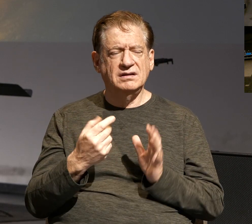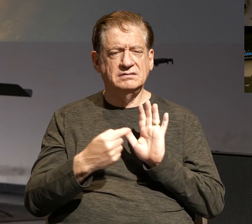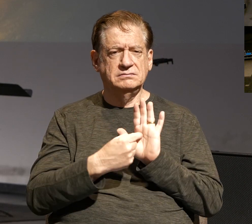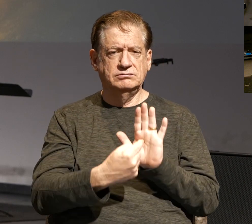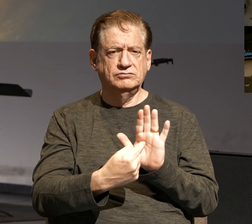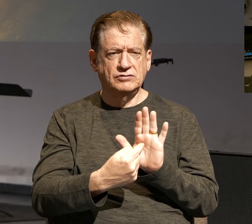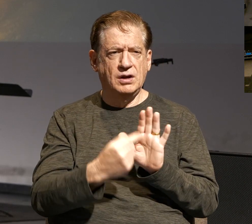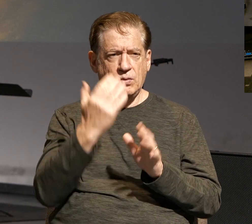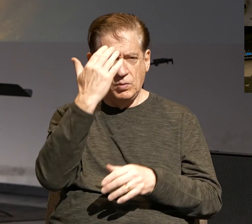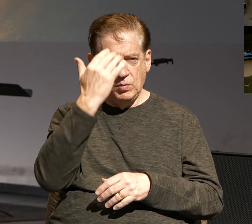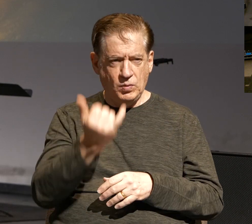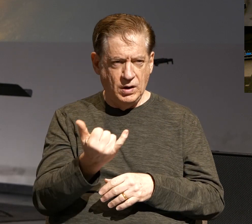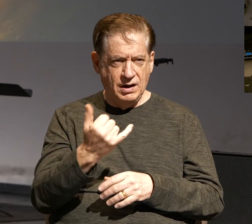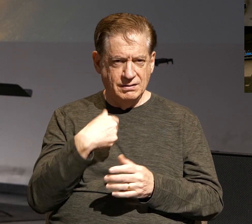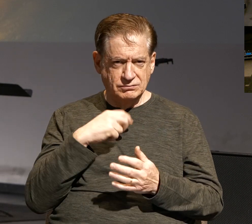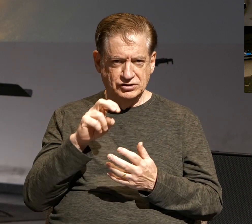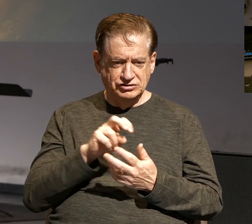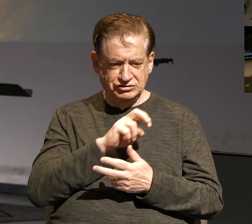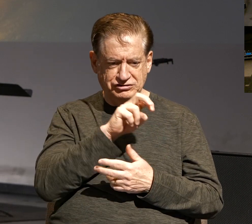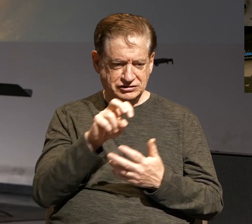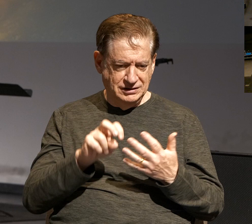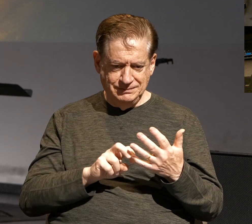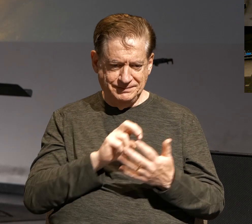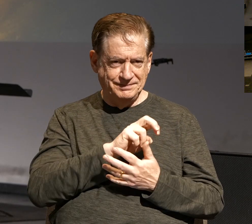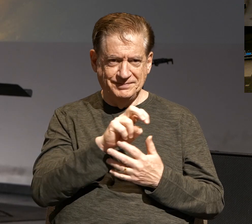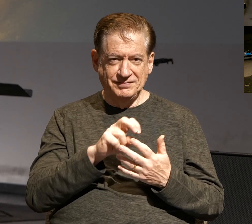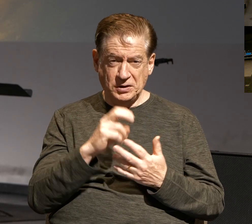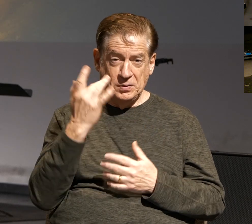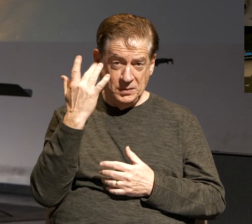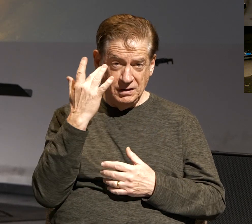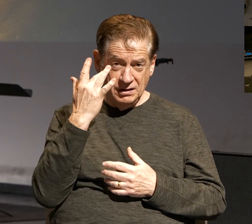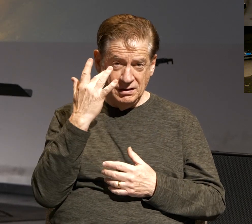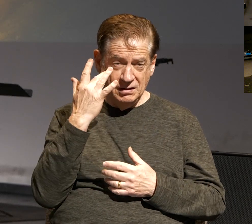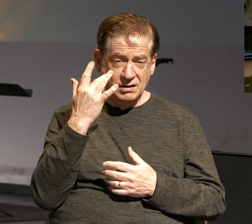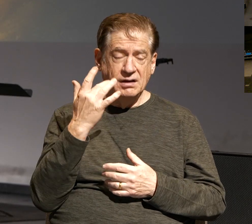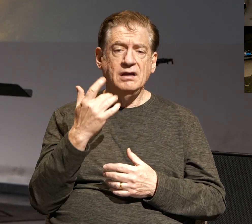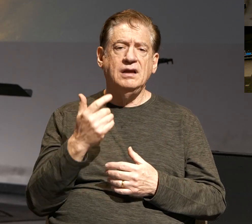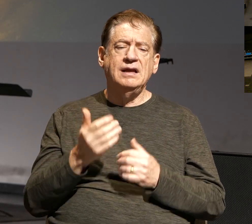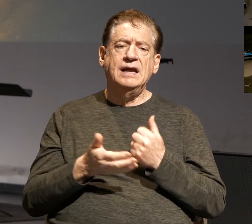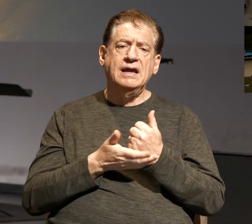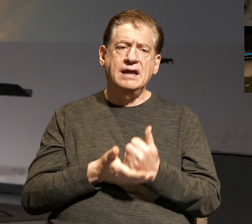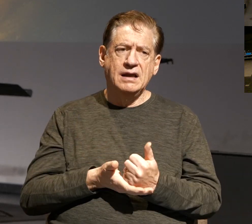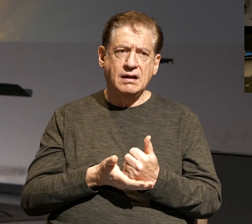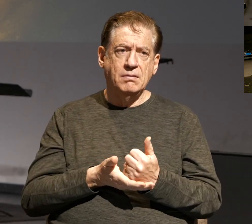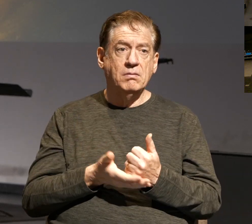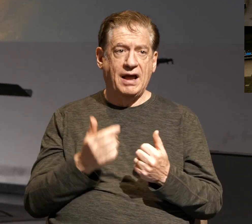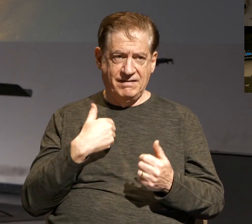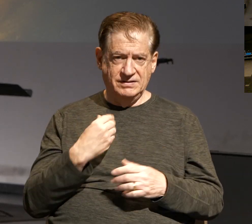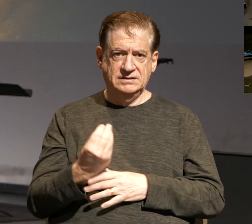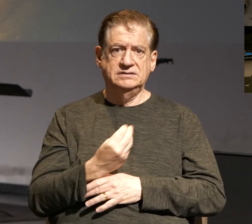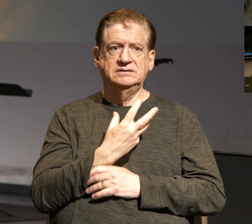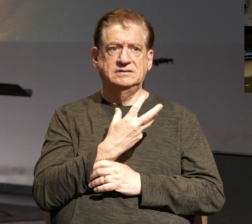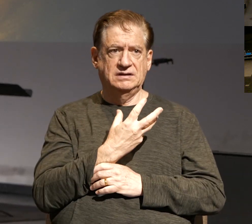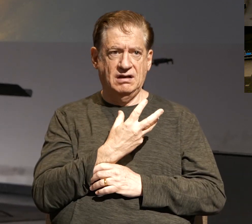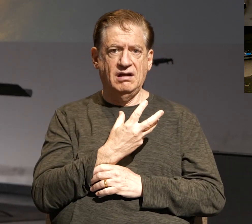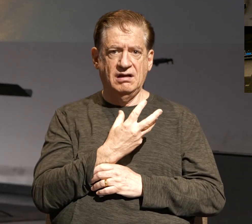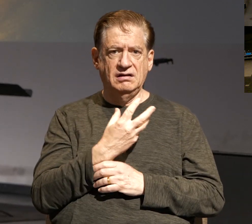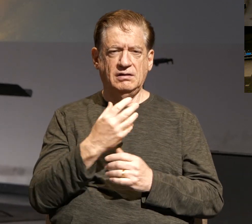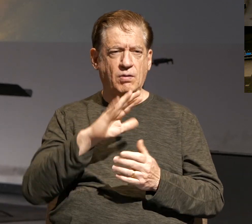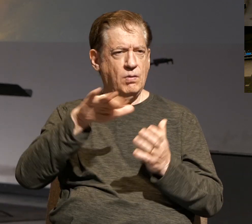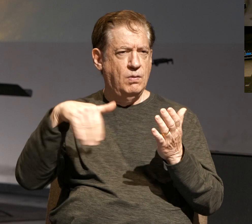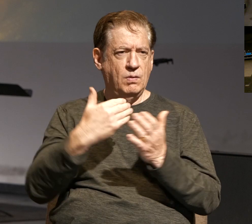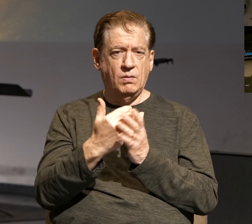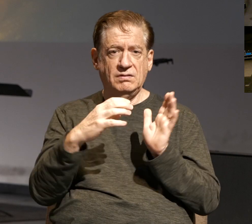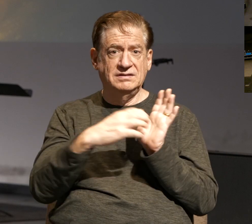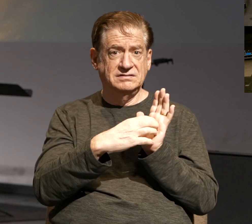I'm bouncing around this section a little bit. And to help out, I have a slide that has this whole